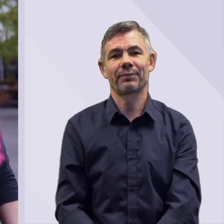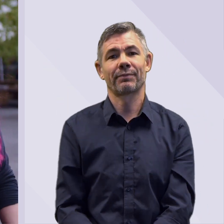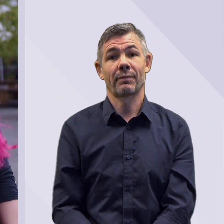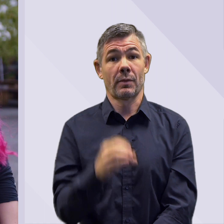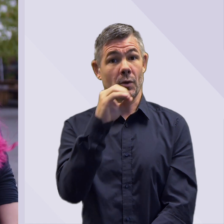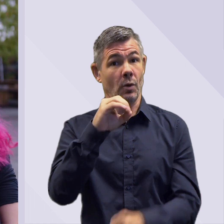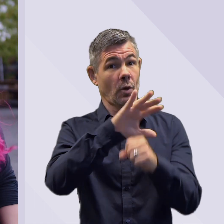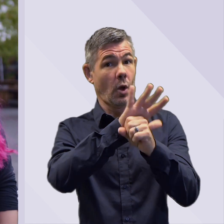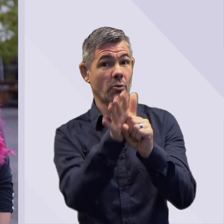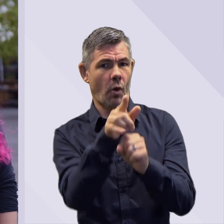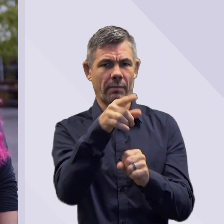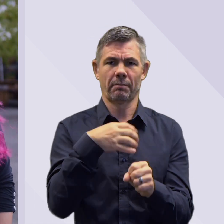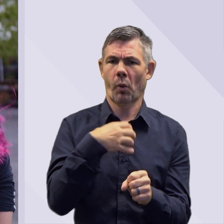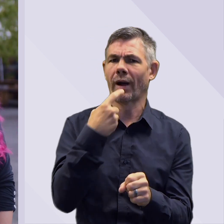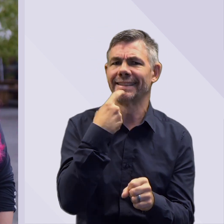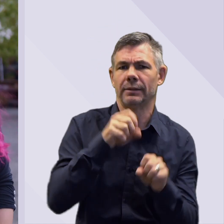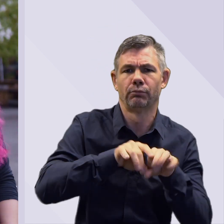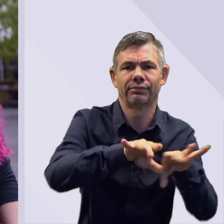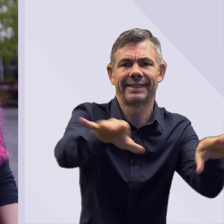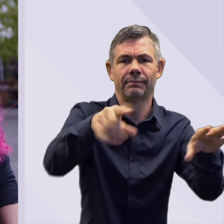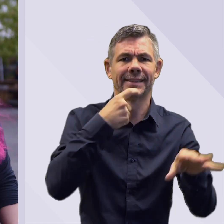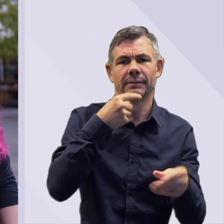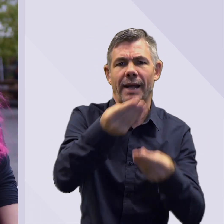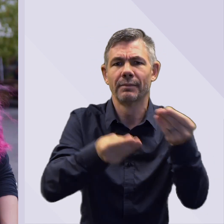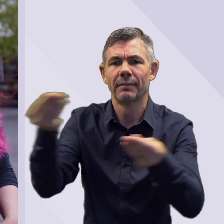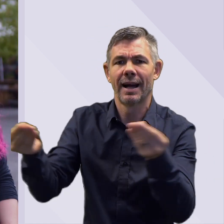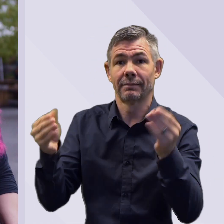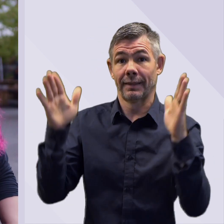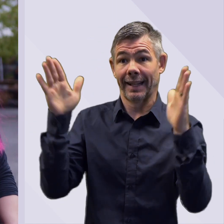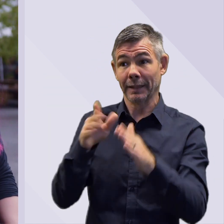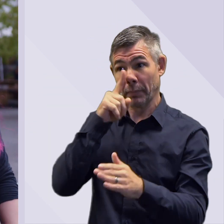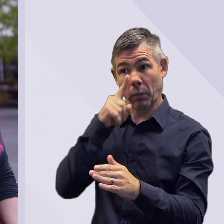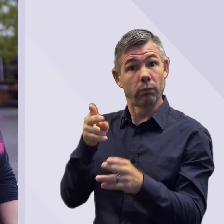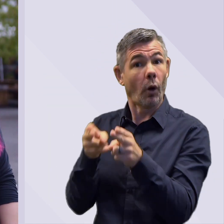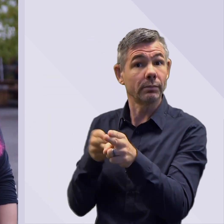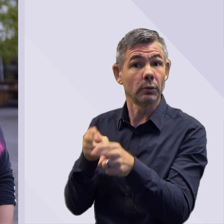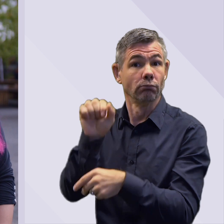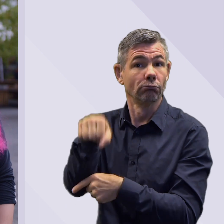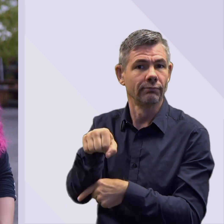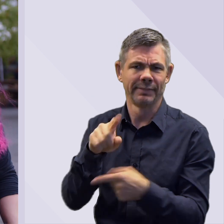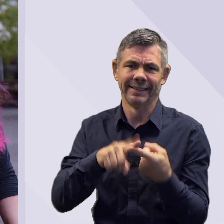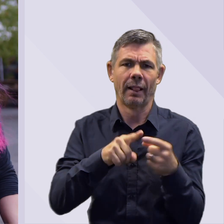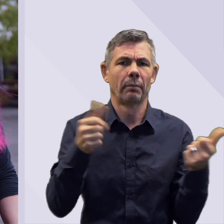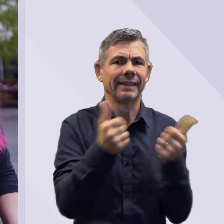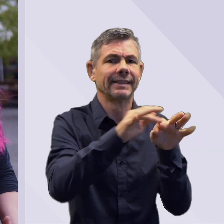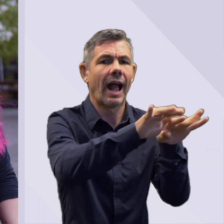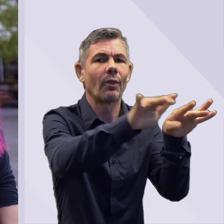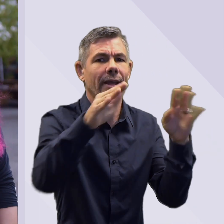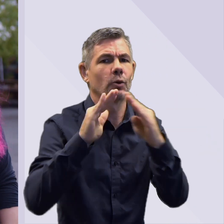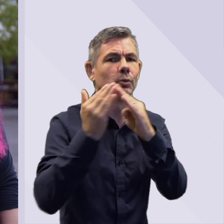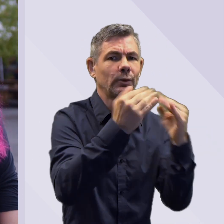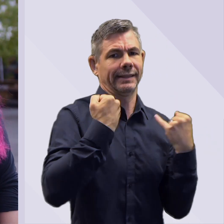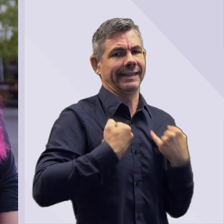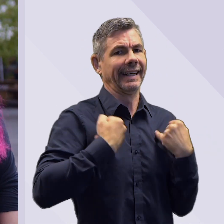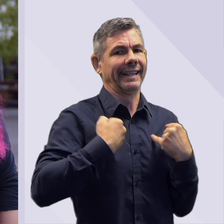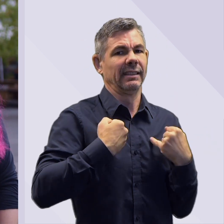and so it's really really important that people get it. What we also know is that because this variant is so infectious even if there are less